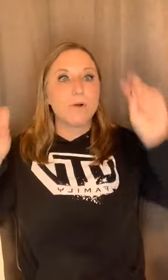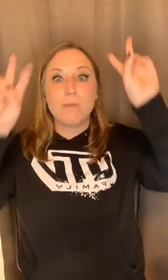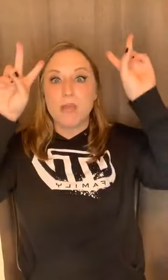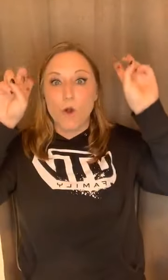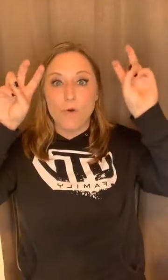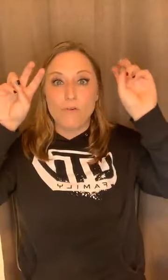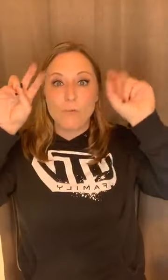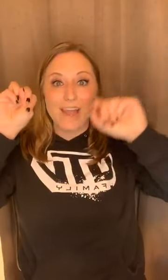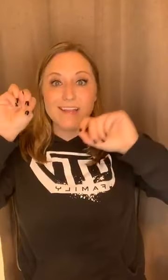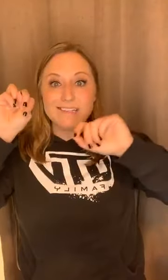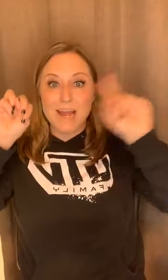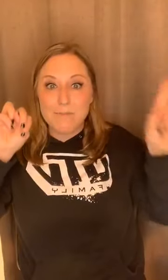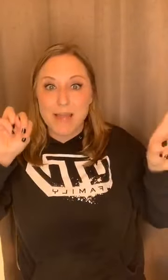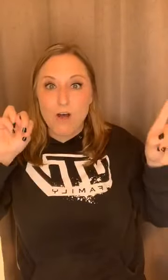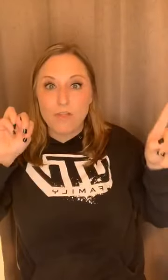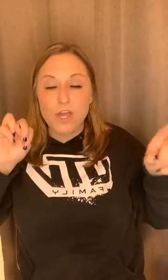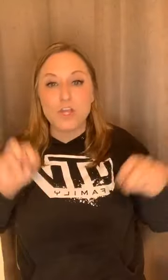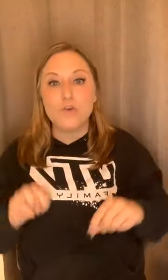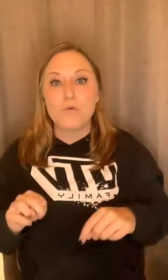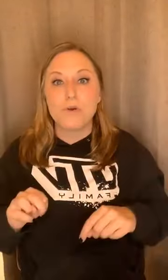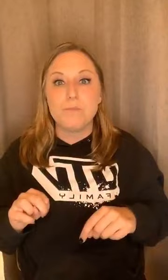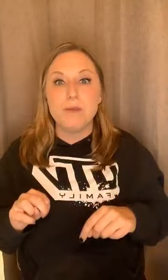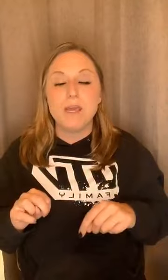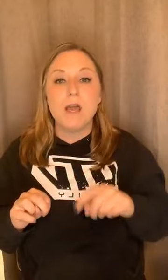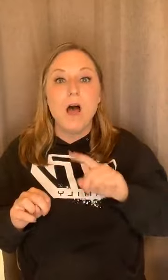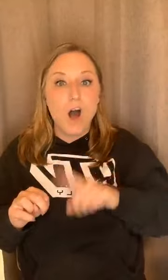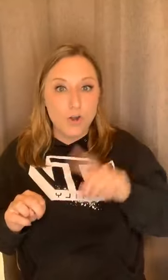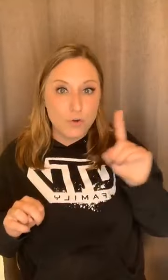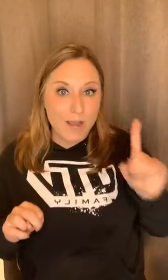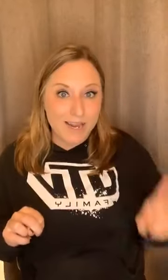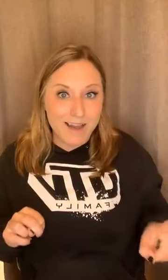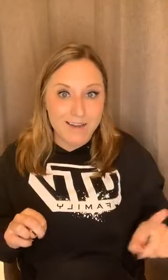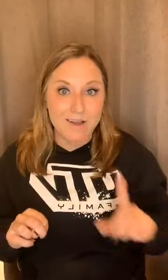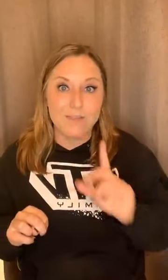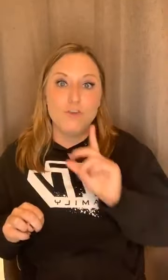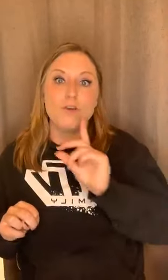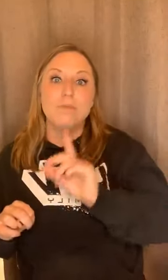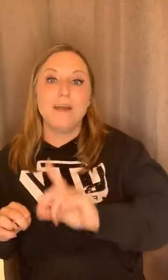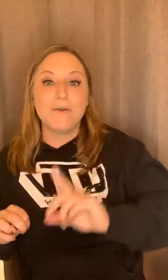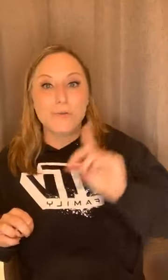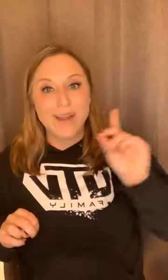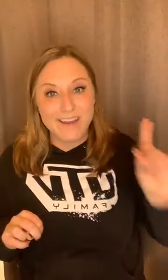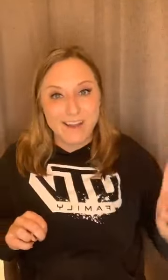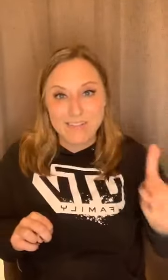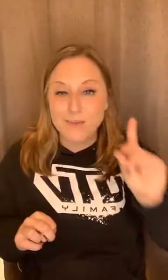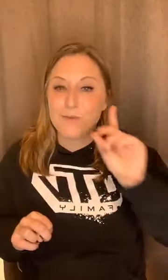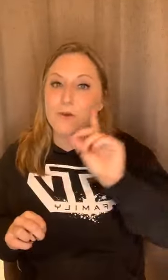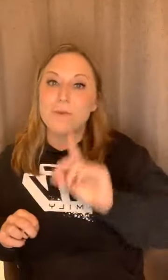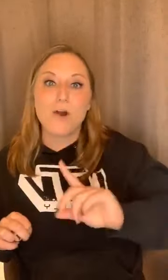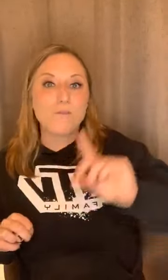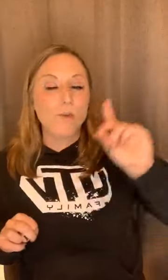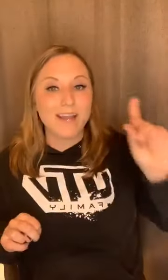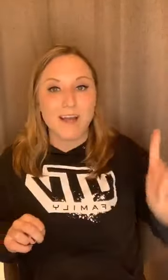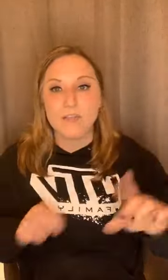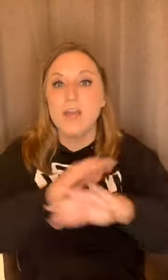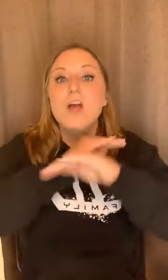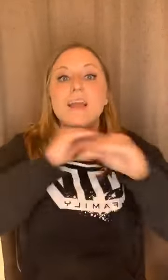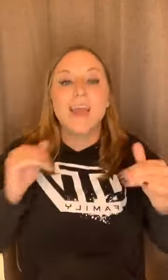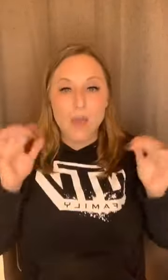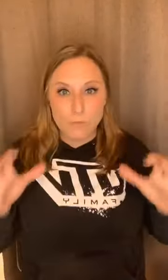being overweight and be healthy. And you could be underweight and unhealthy. You could be underweight and healthy. You could be overweight and healthy. Get rid